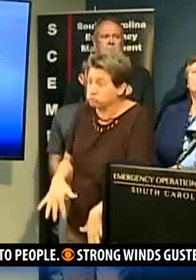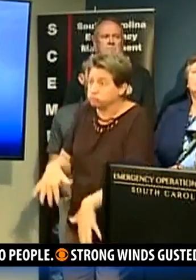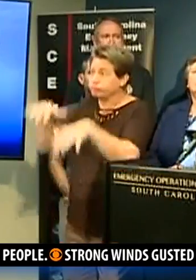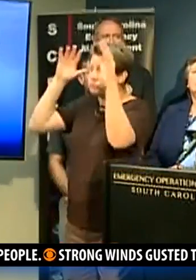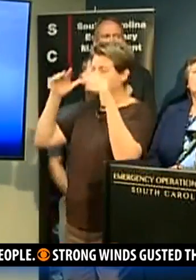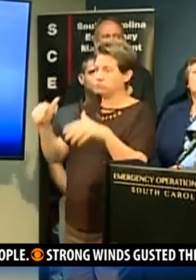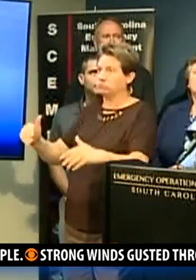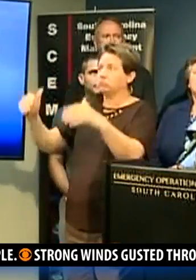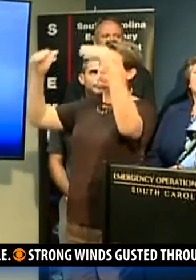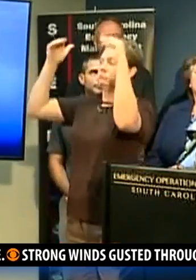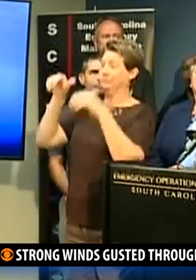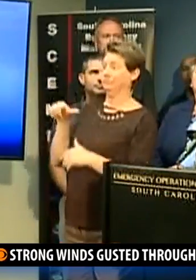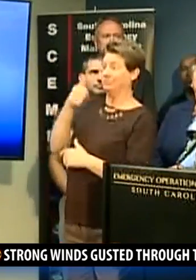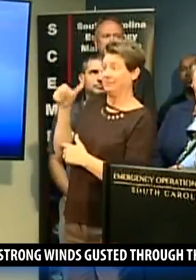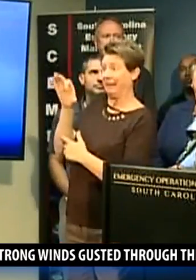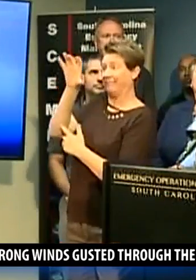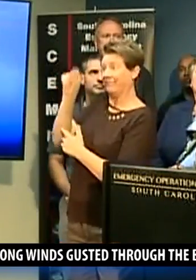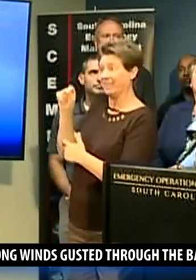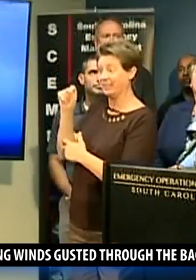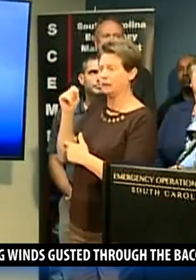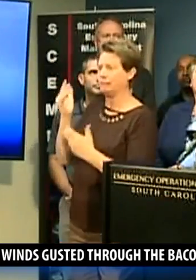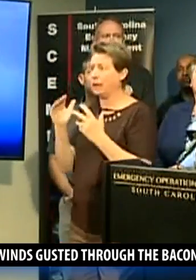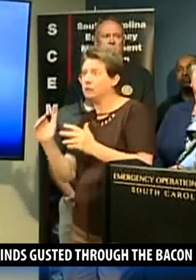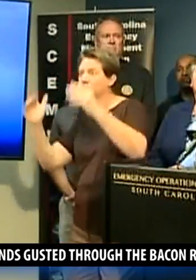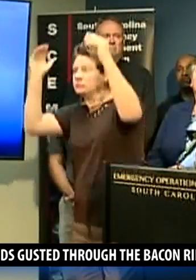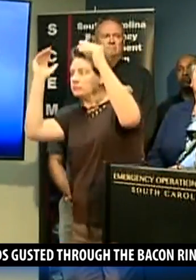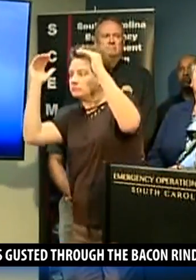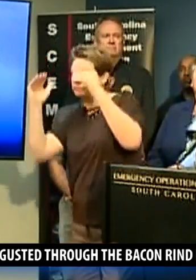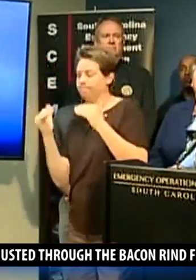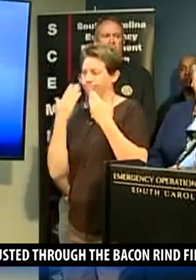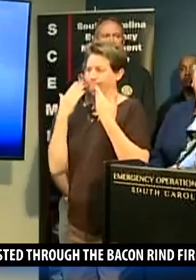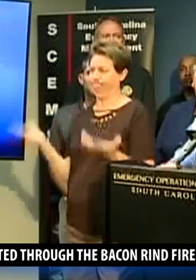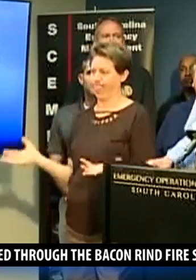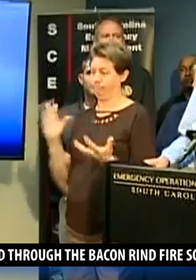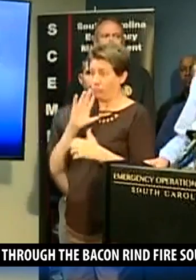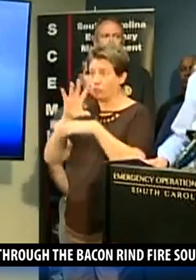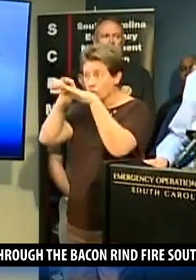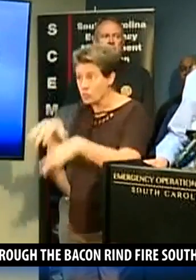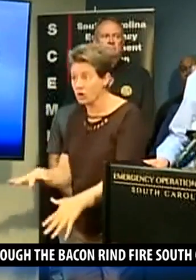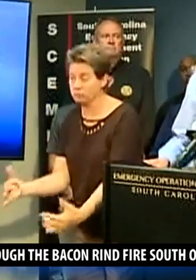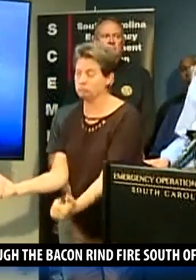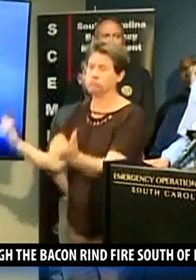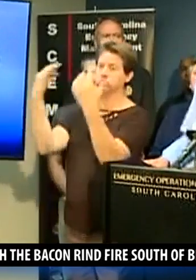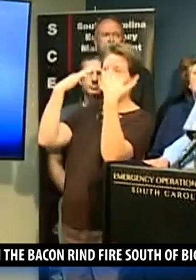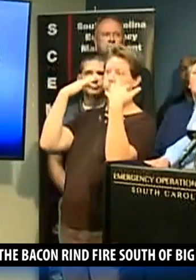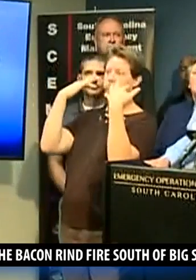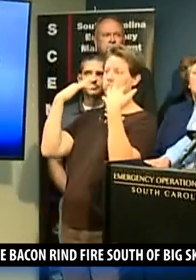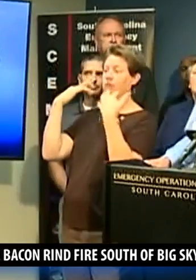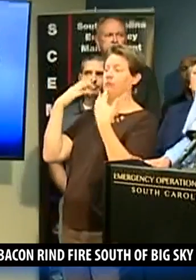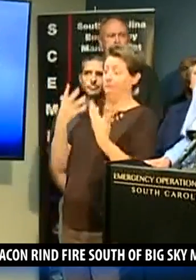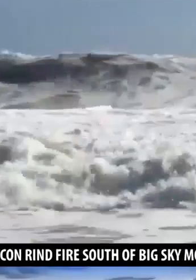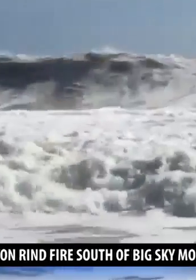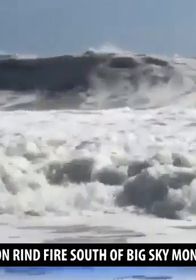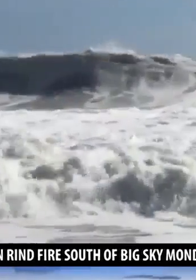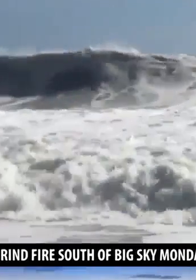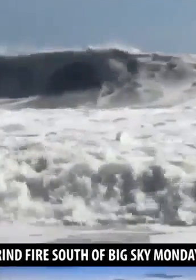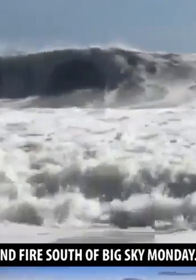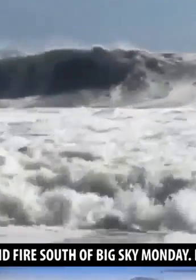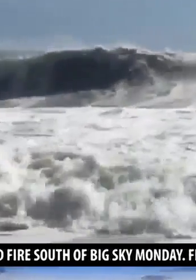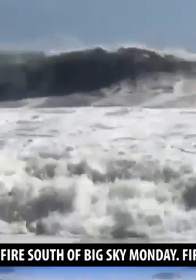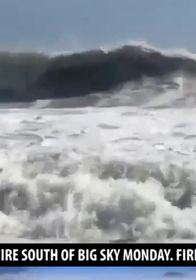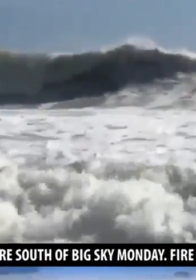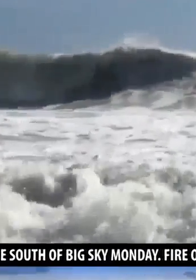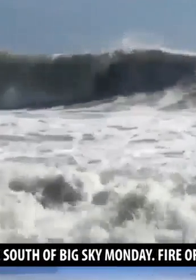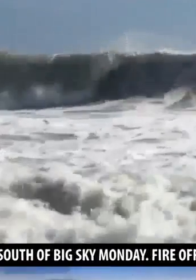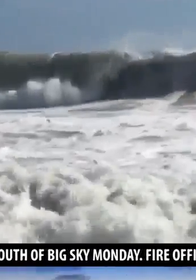be more, may be less, we don't know, coming at us from the ocean, and then after that we have water coming down, flooding us. In